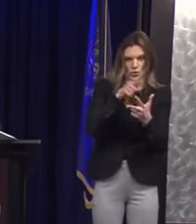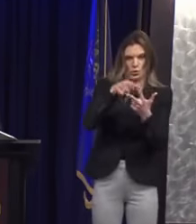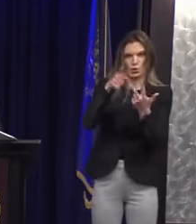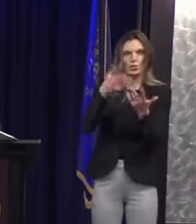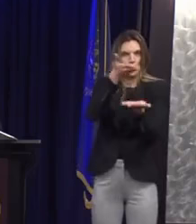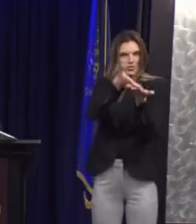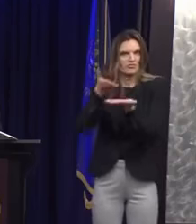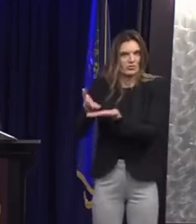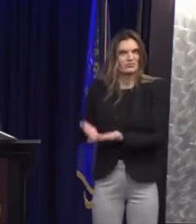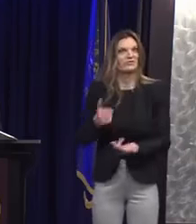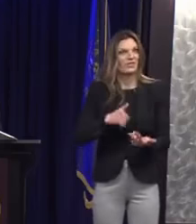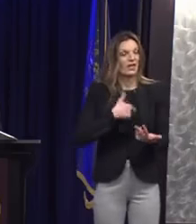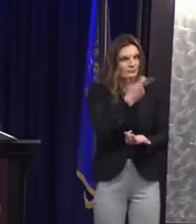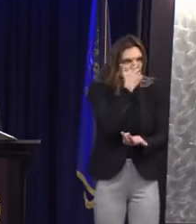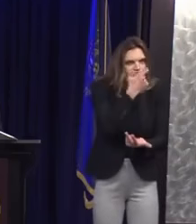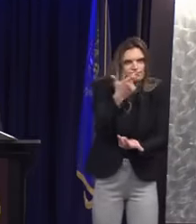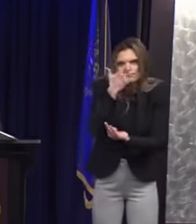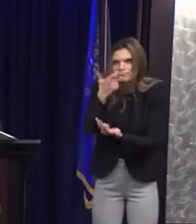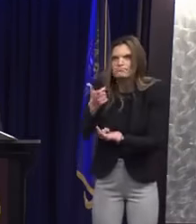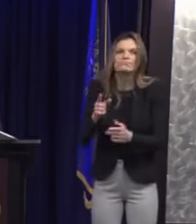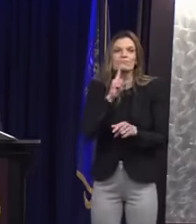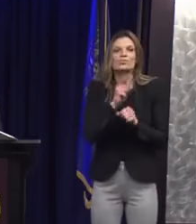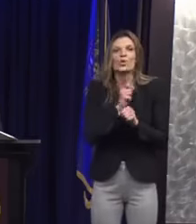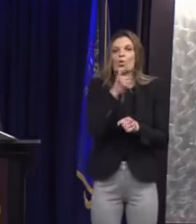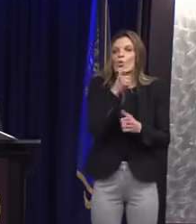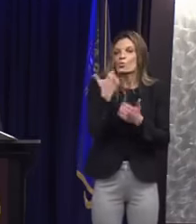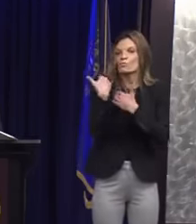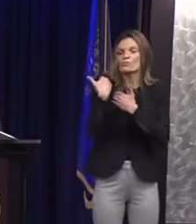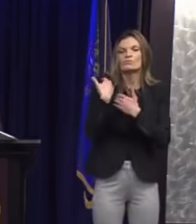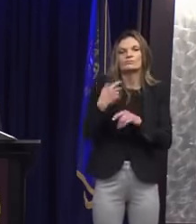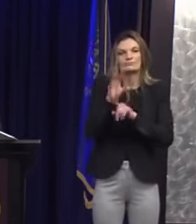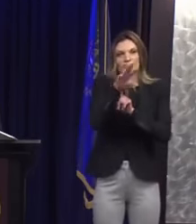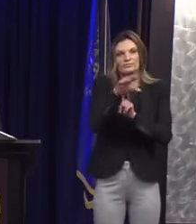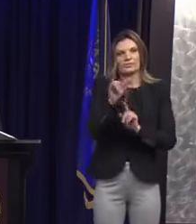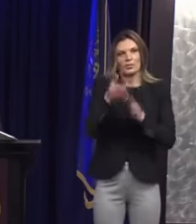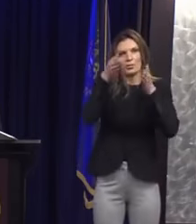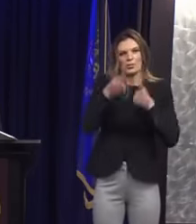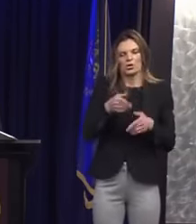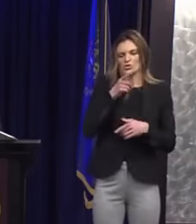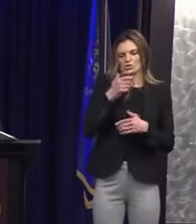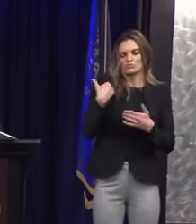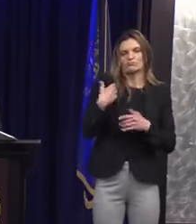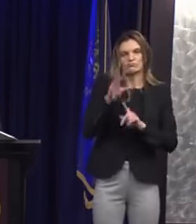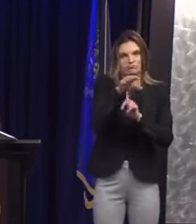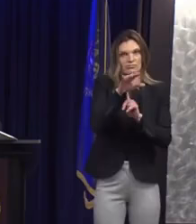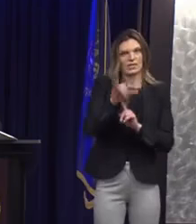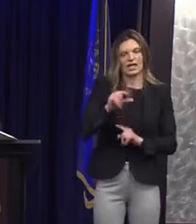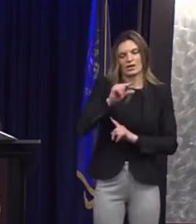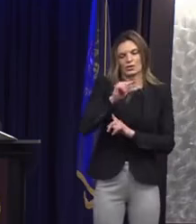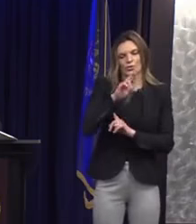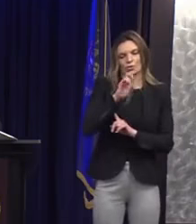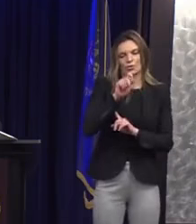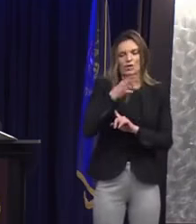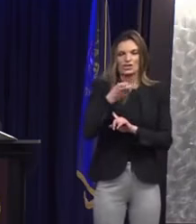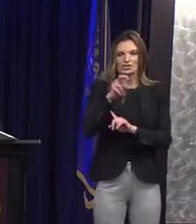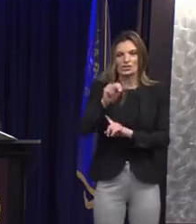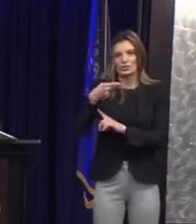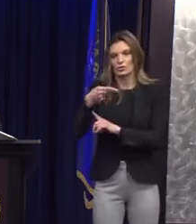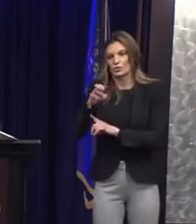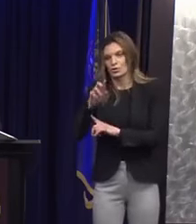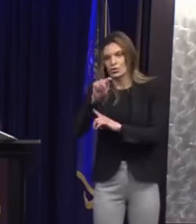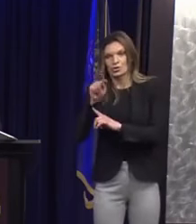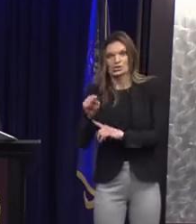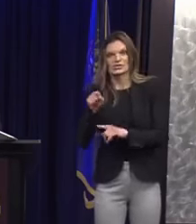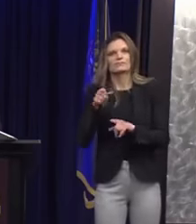The videos were presumably recorded by licensed attorney Gretchen Hertz, another employee of Farrow